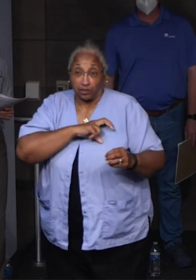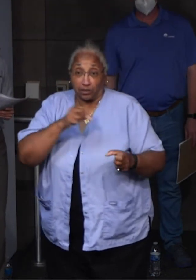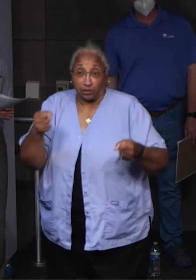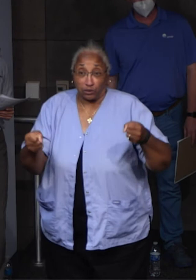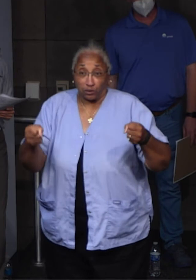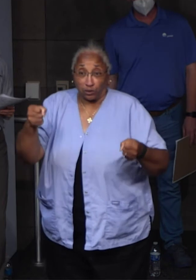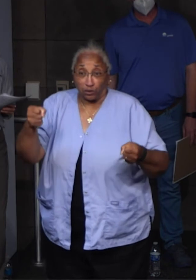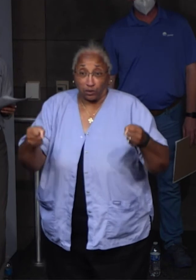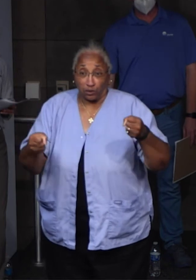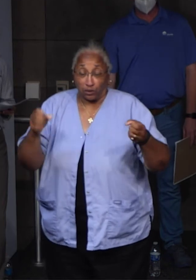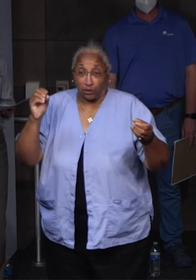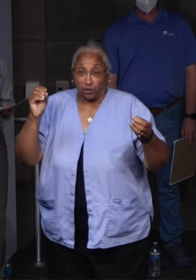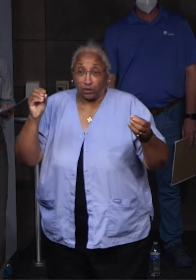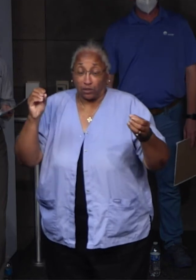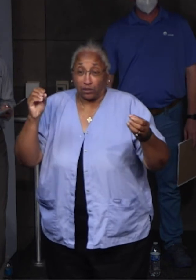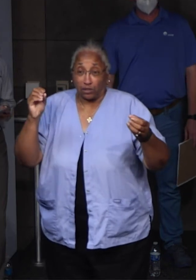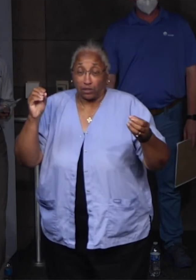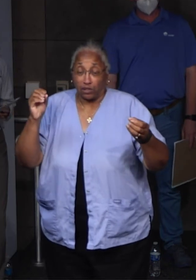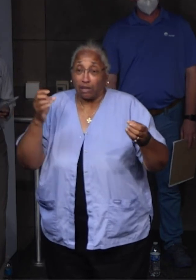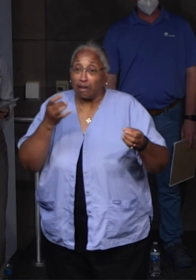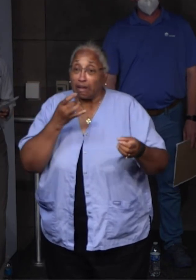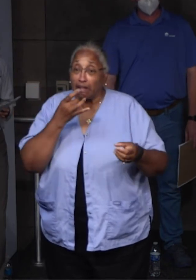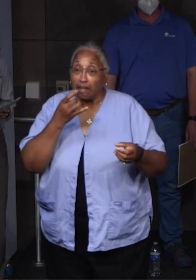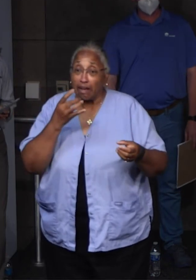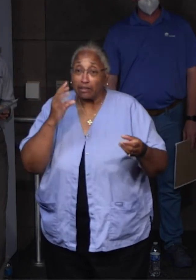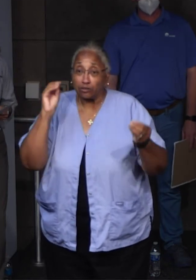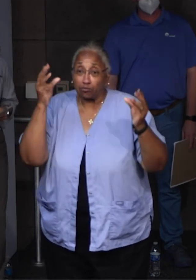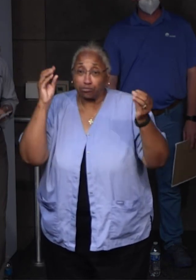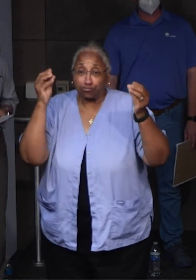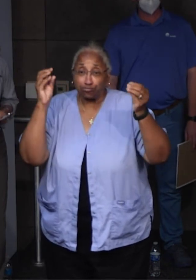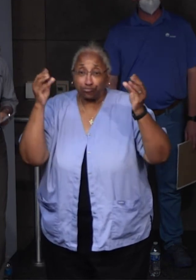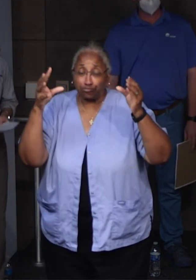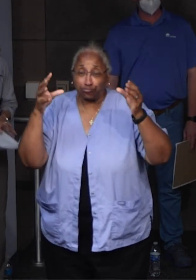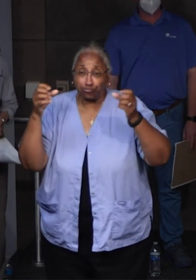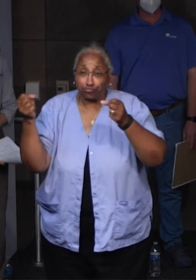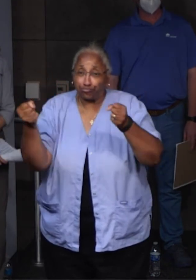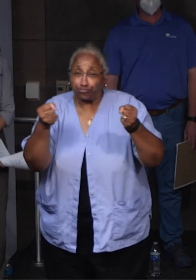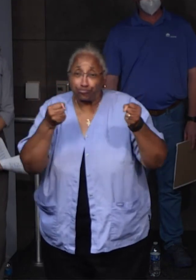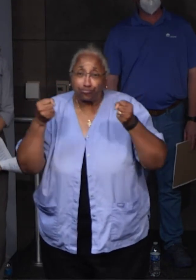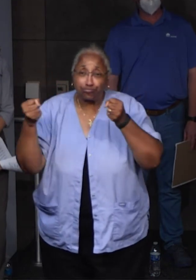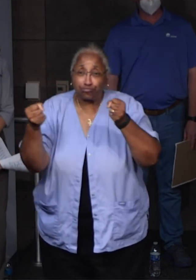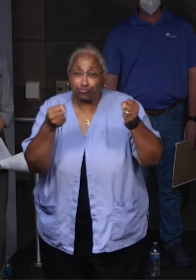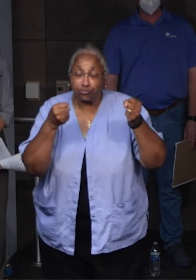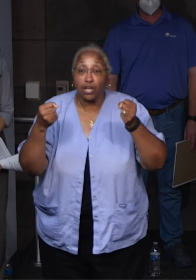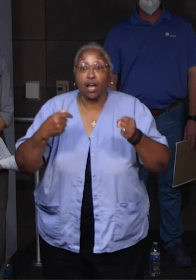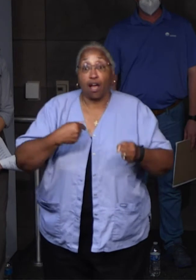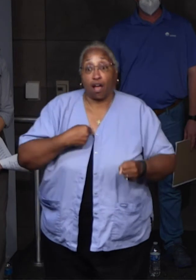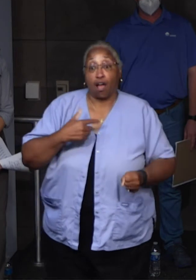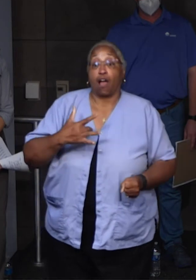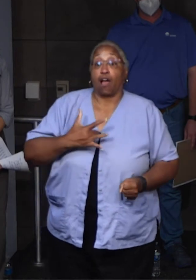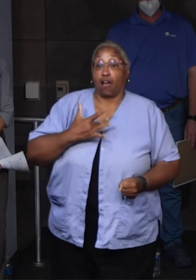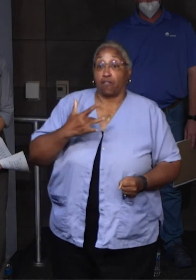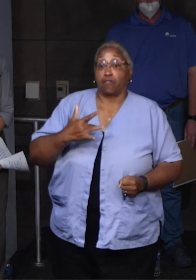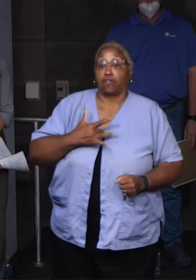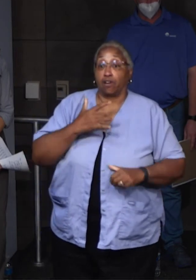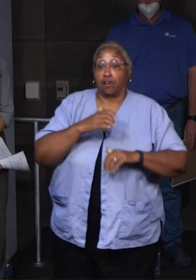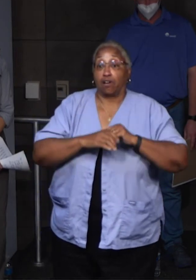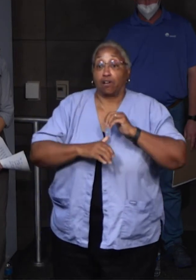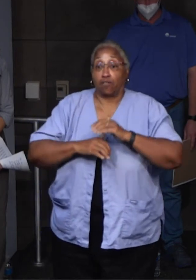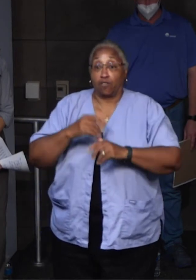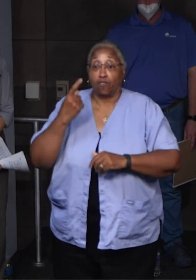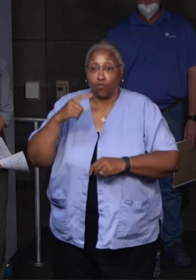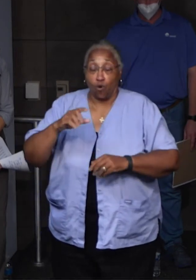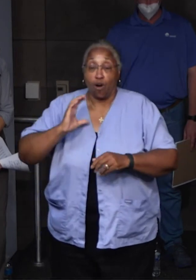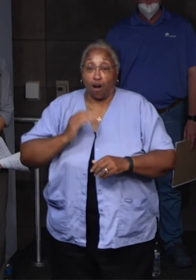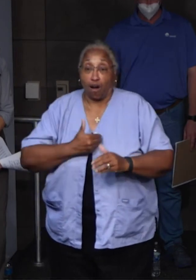Lights on, patrolling. And I can't tell you how comfortable that made me feel as to the safety in our community.